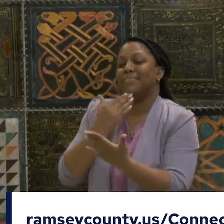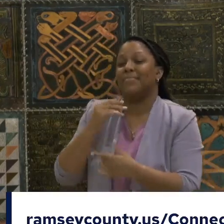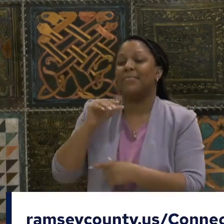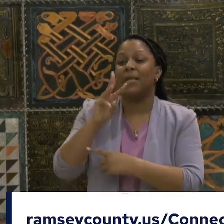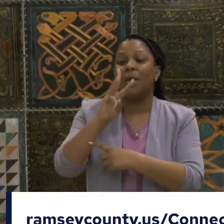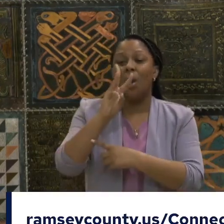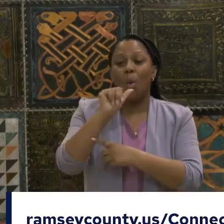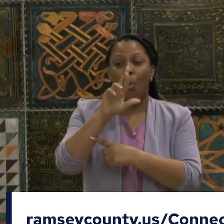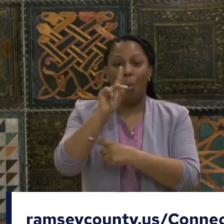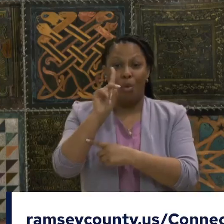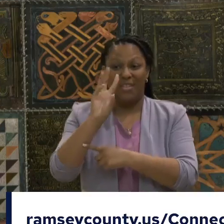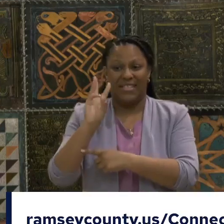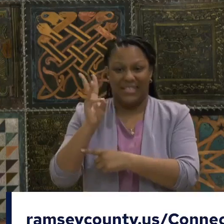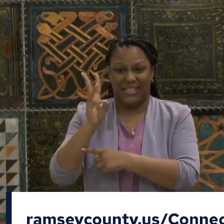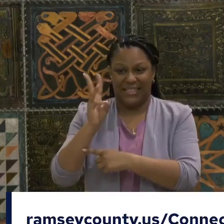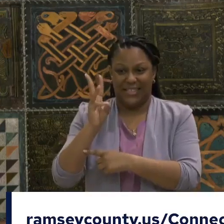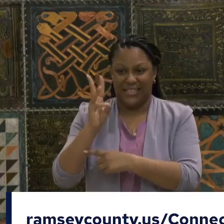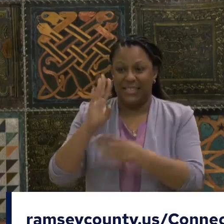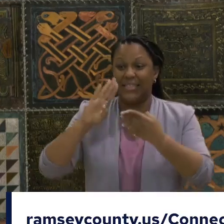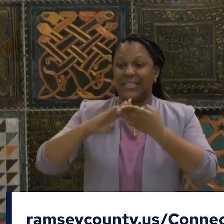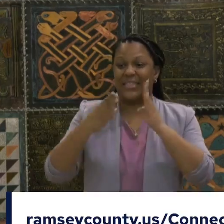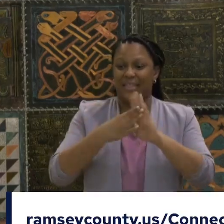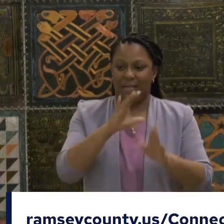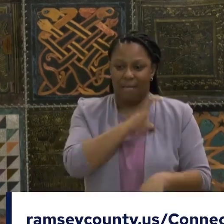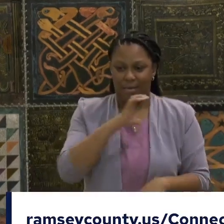Nelsie Yang. Thank you so much for being here. Thank you.